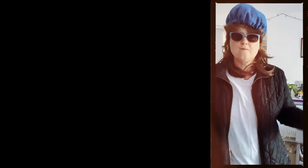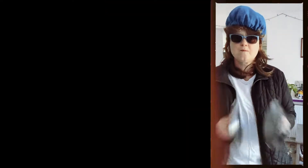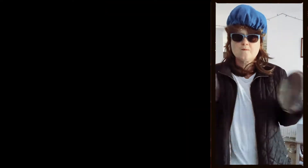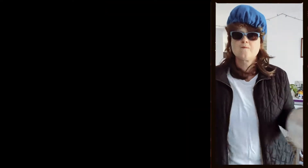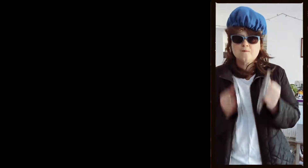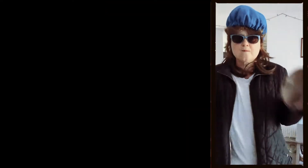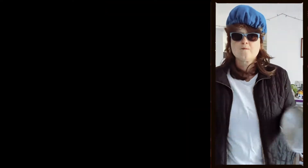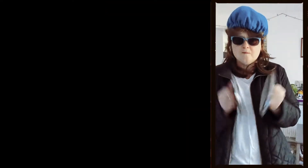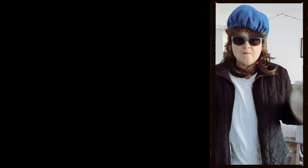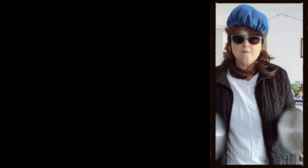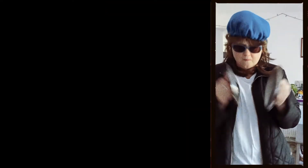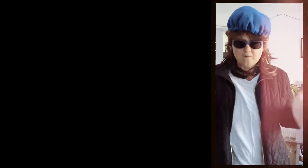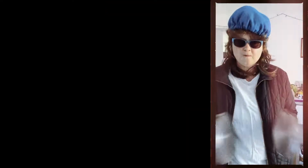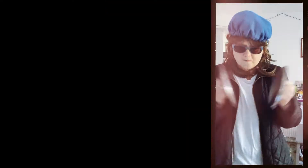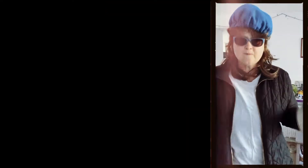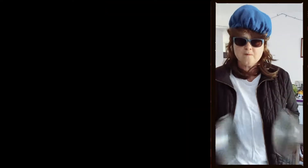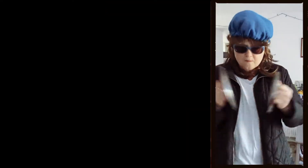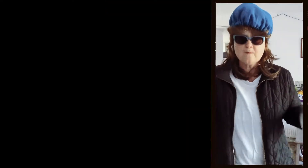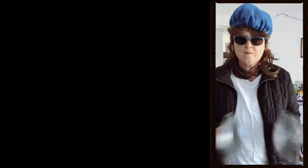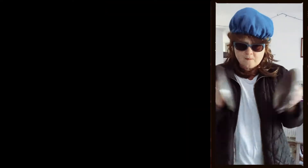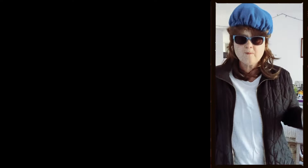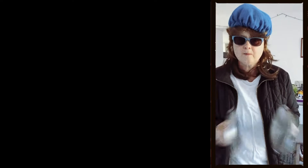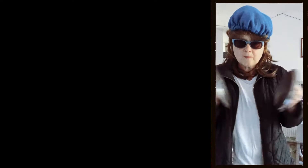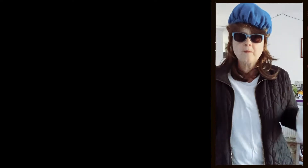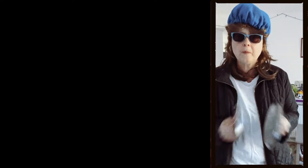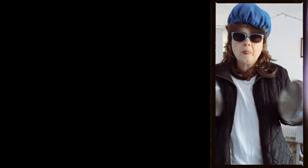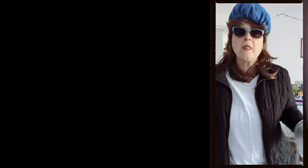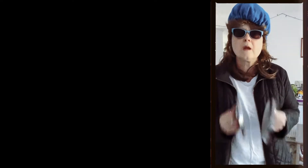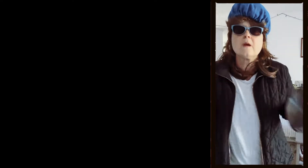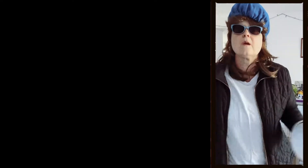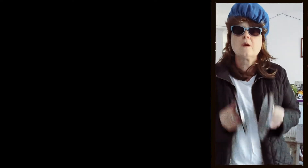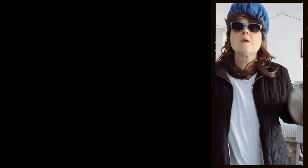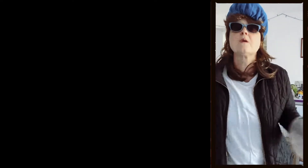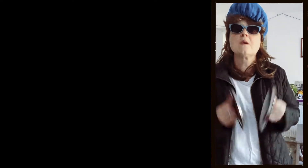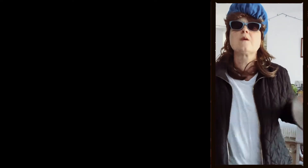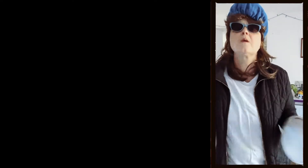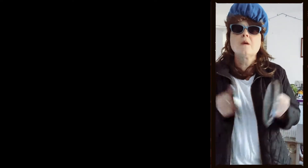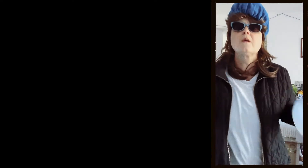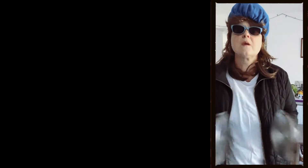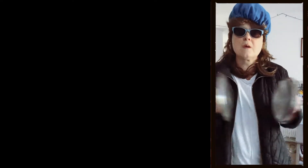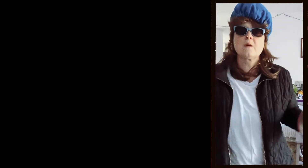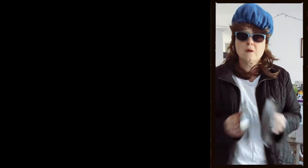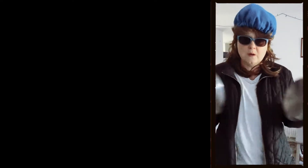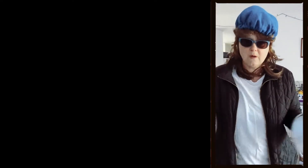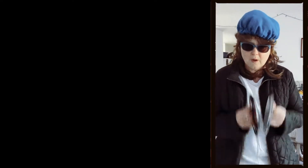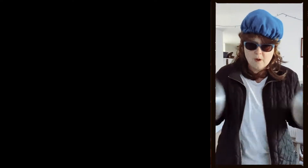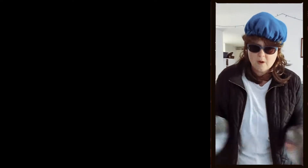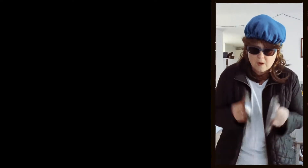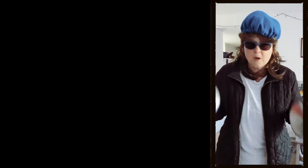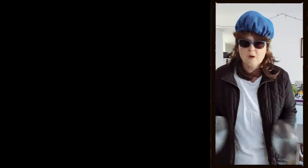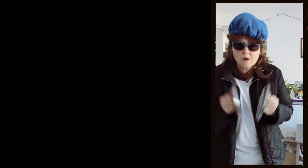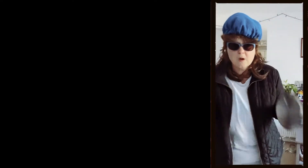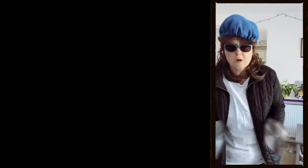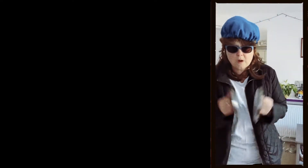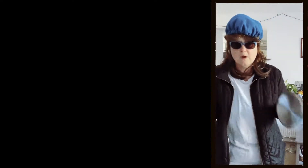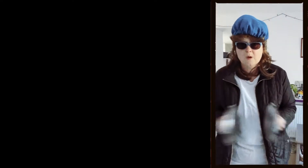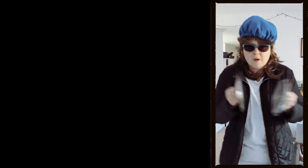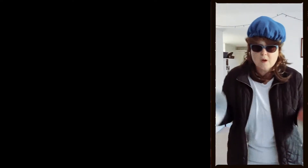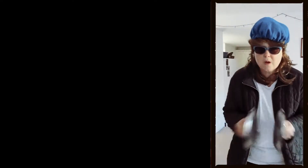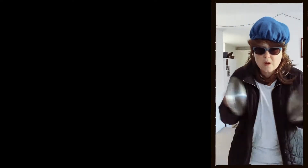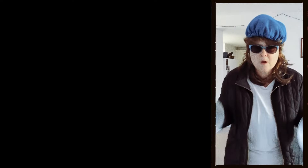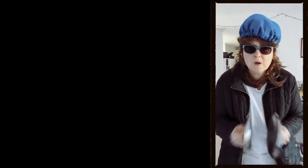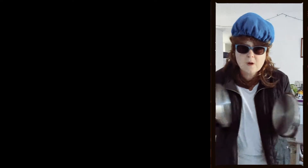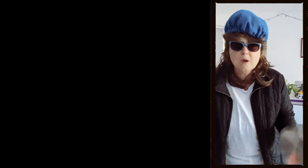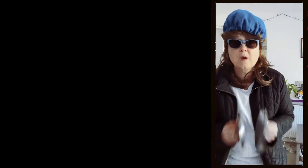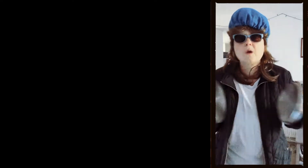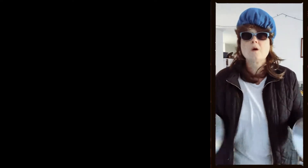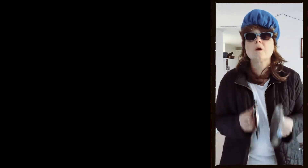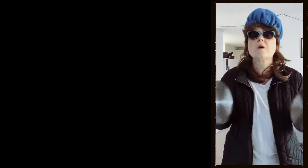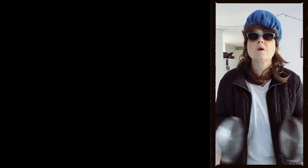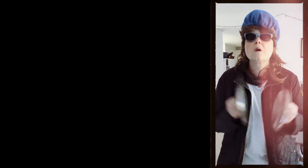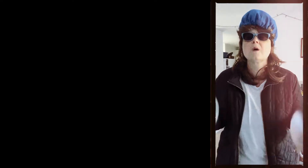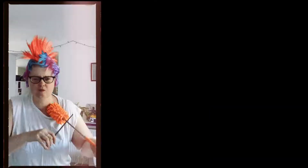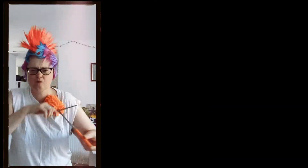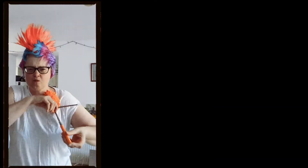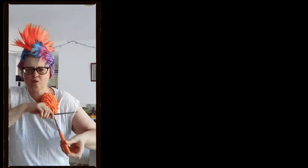I'll